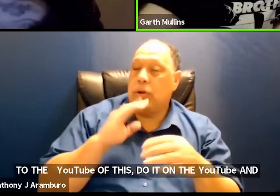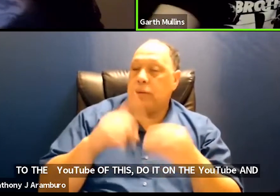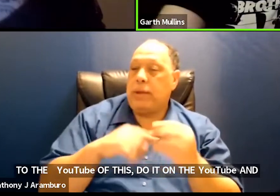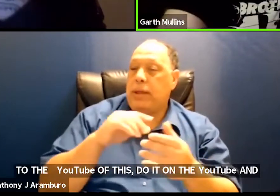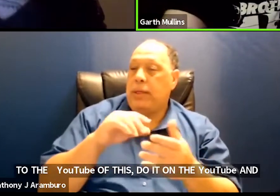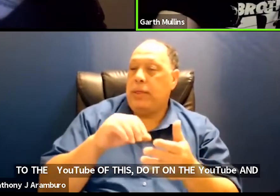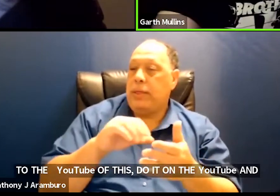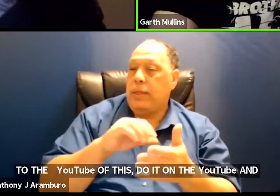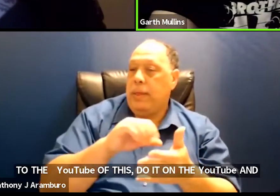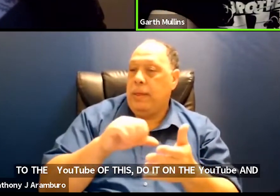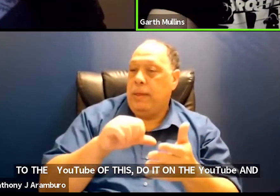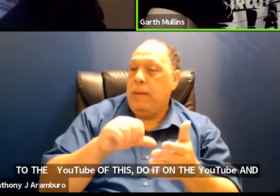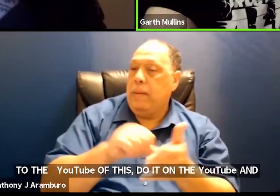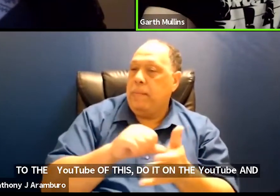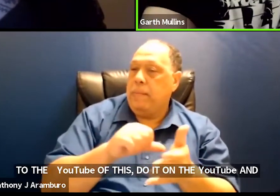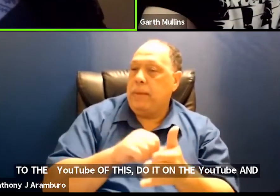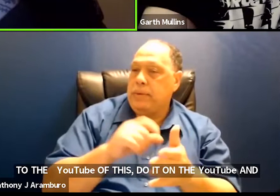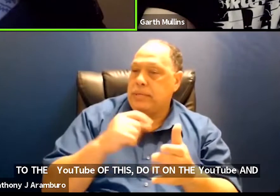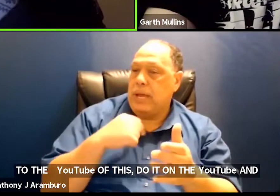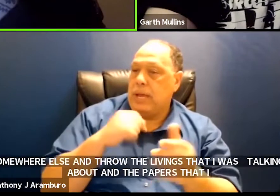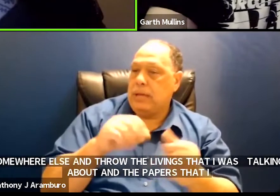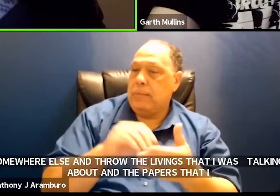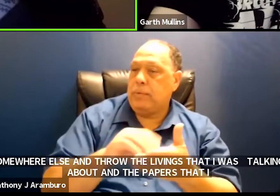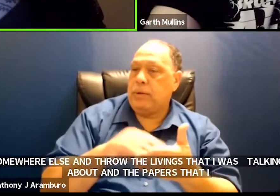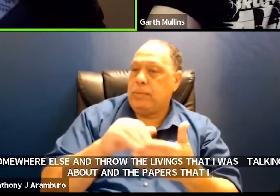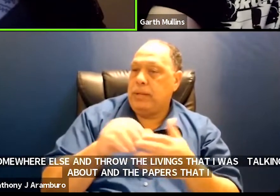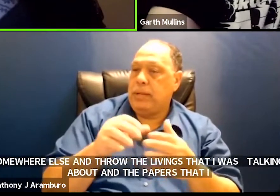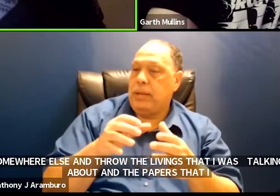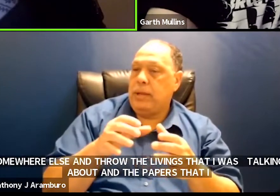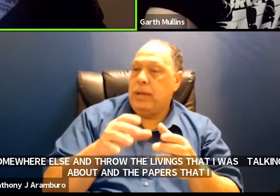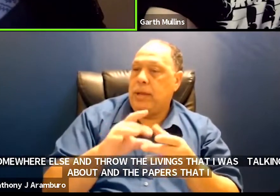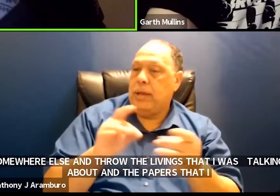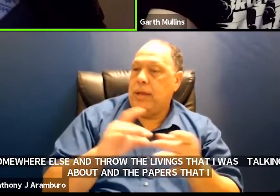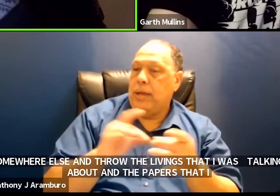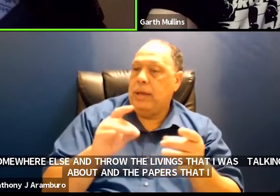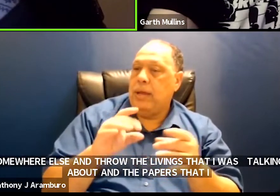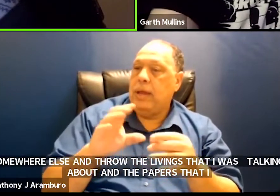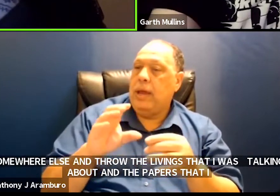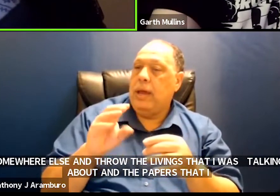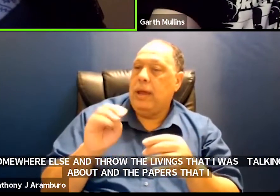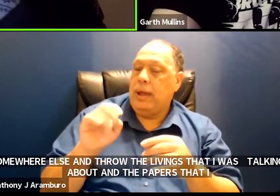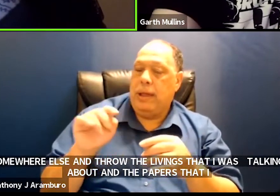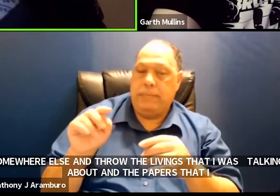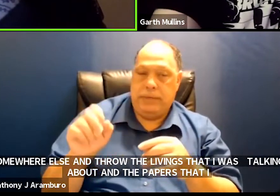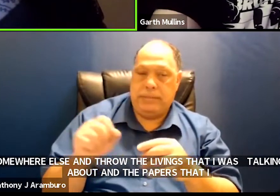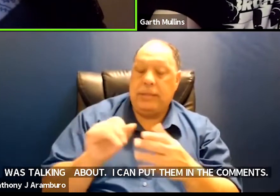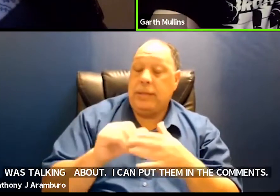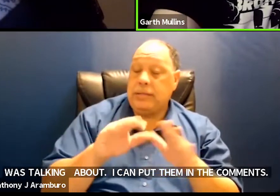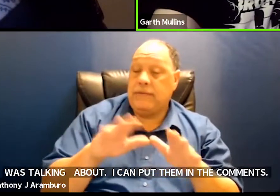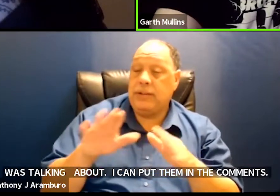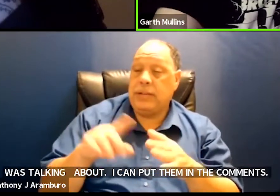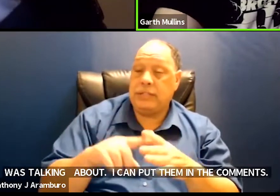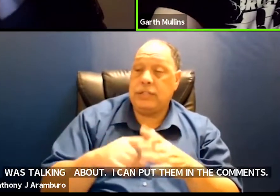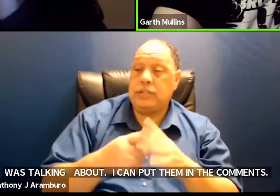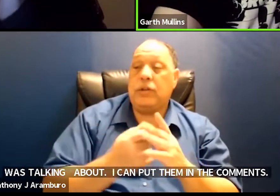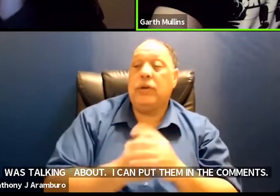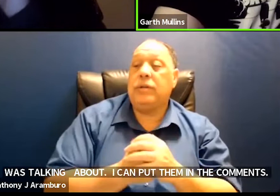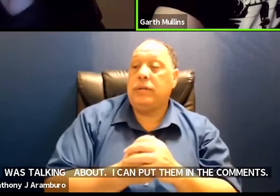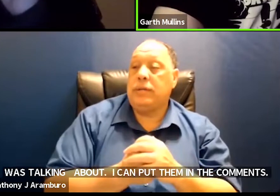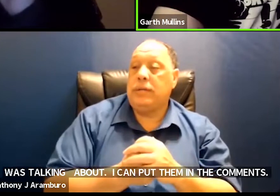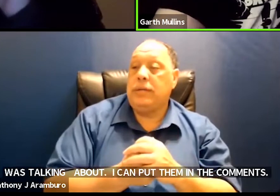i can put them in the in the comments i love it okay that's a fantastic start for us um i will do yeah like